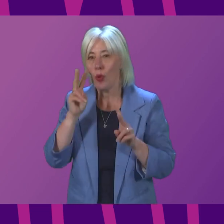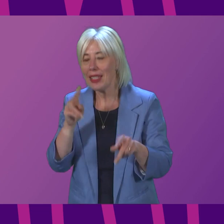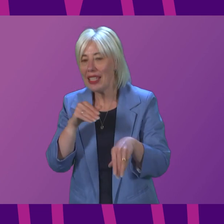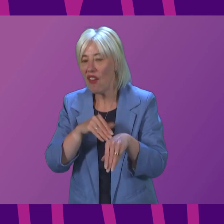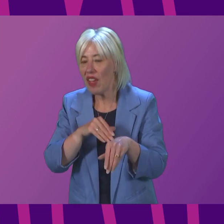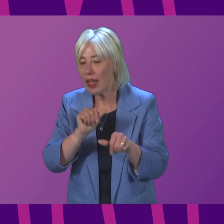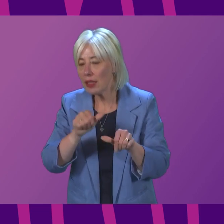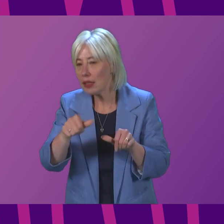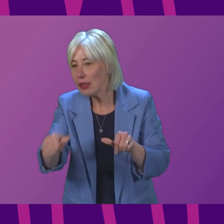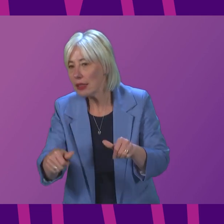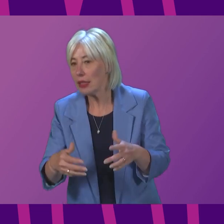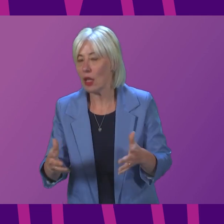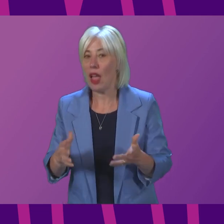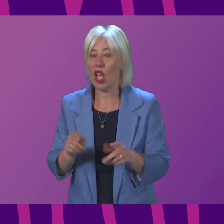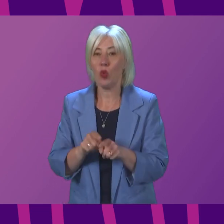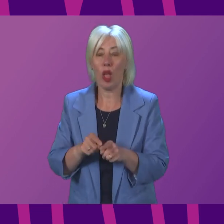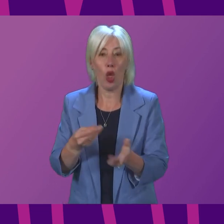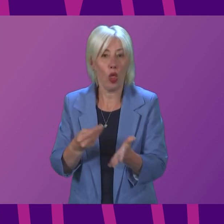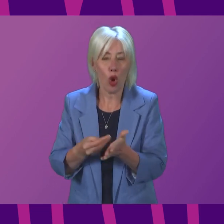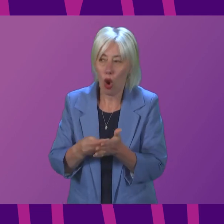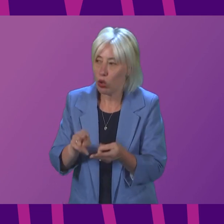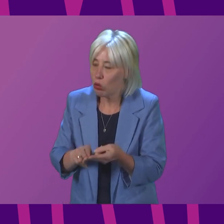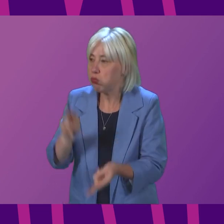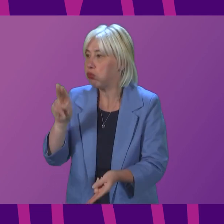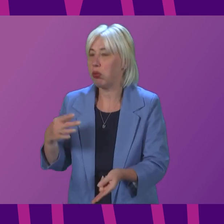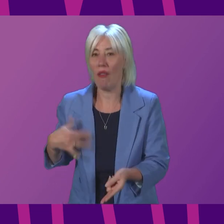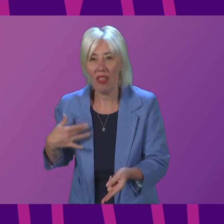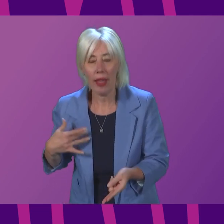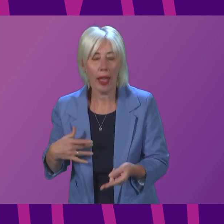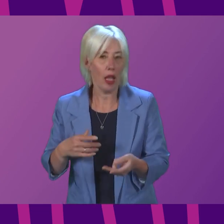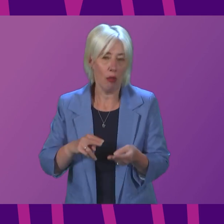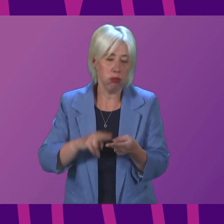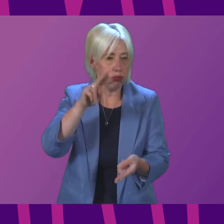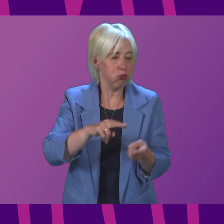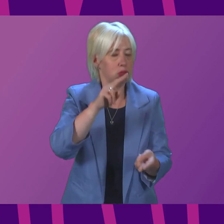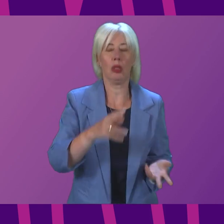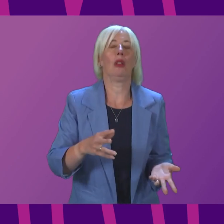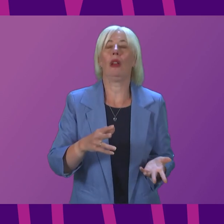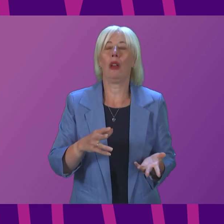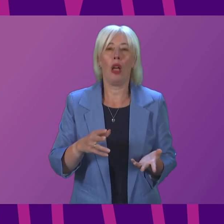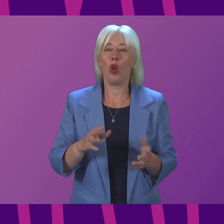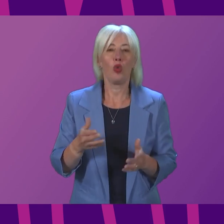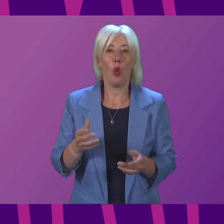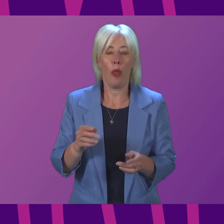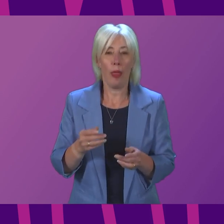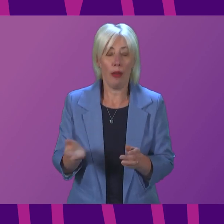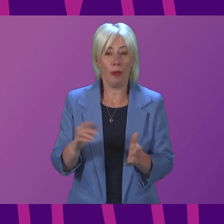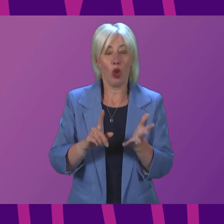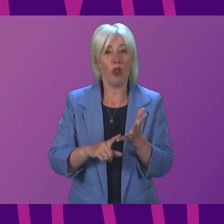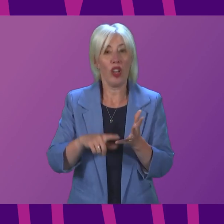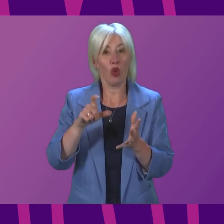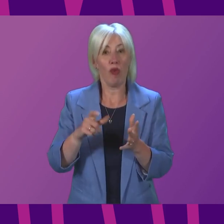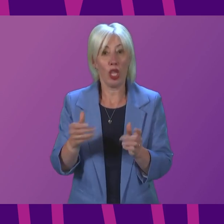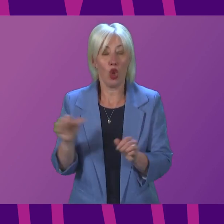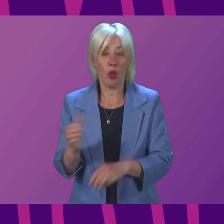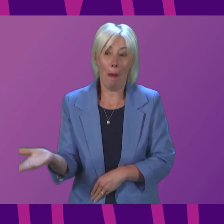exacerbated by inflationary pressures and the increasing cost of living. So as well as restoring that universal credit uplift, I